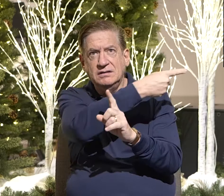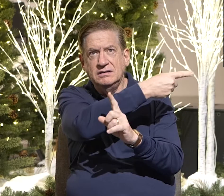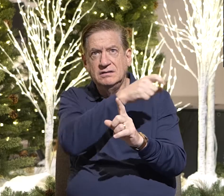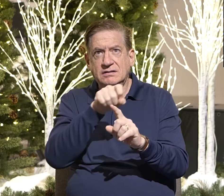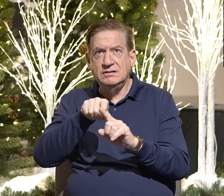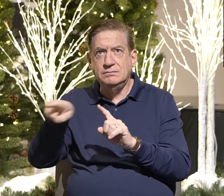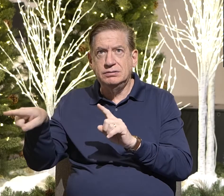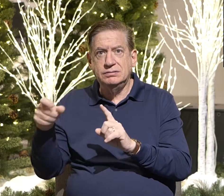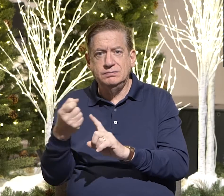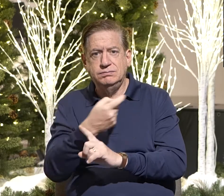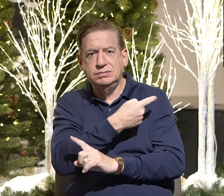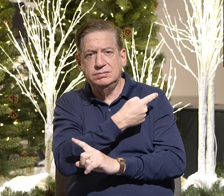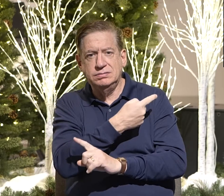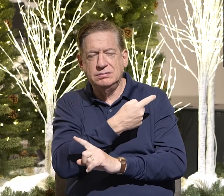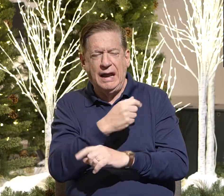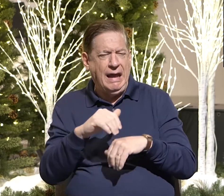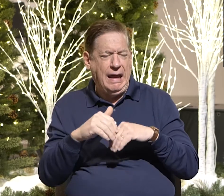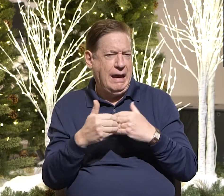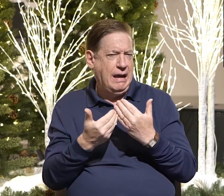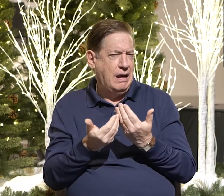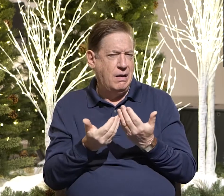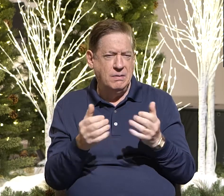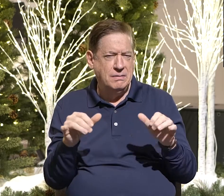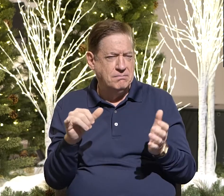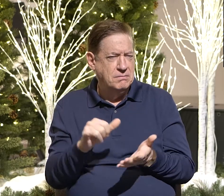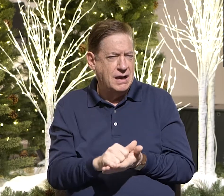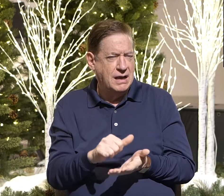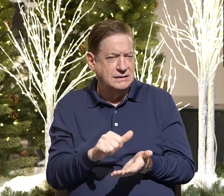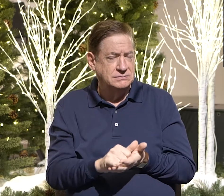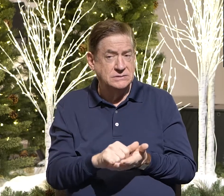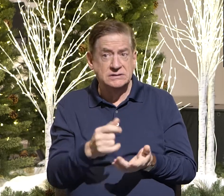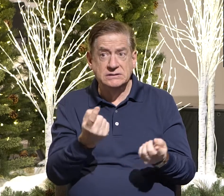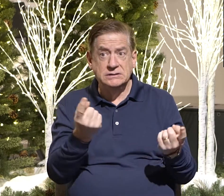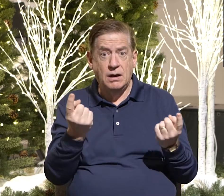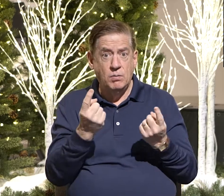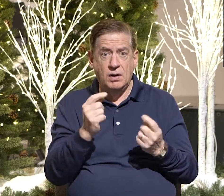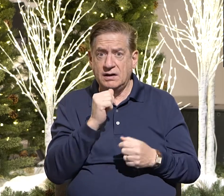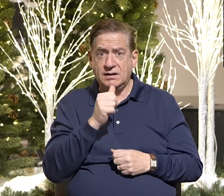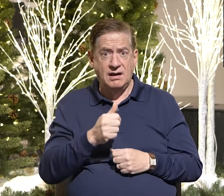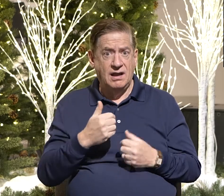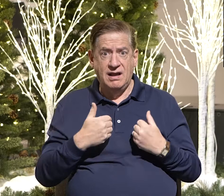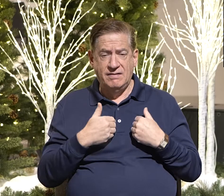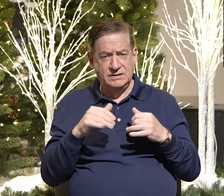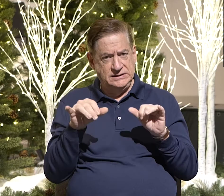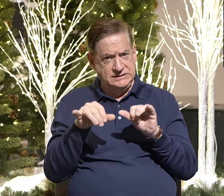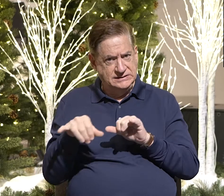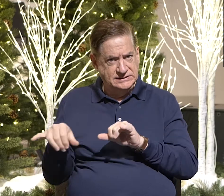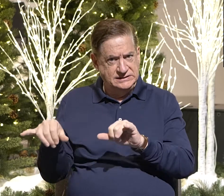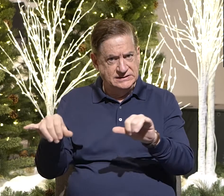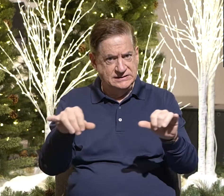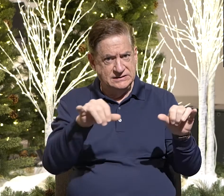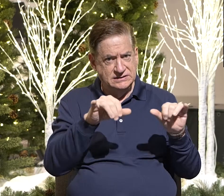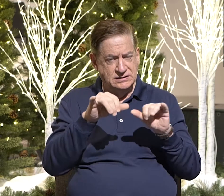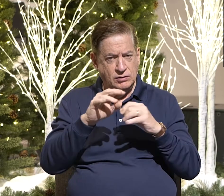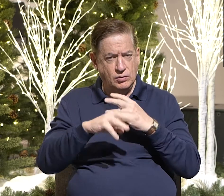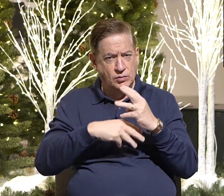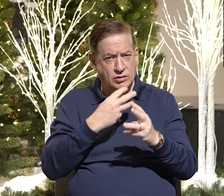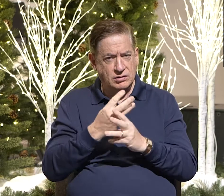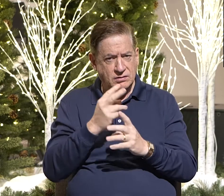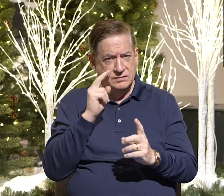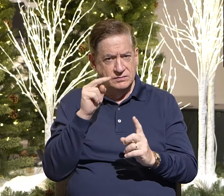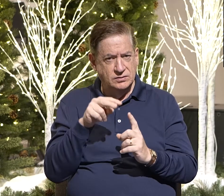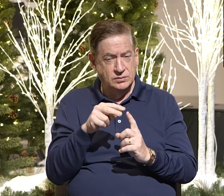So, how is that possible for somebody to not have this consistent worldview? Well,